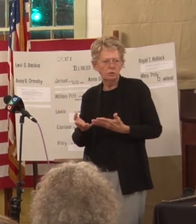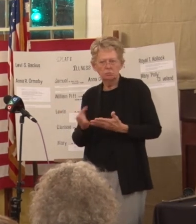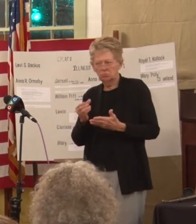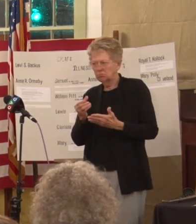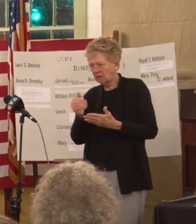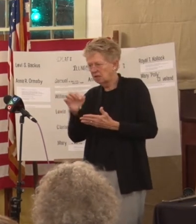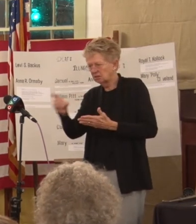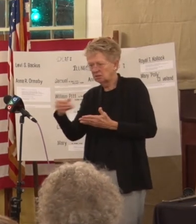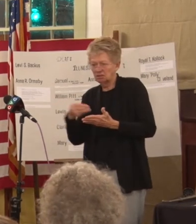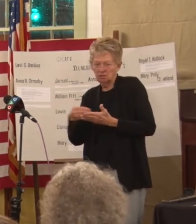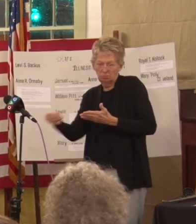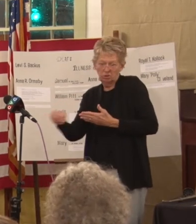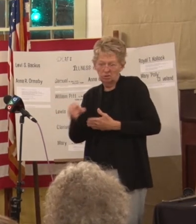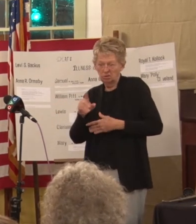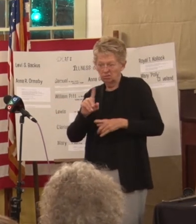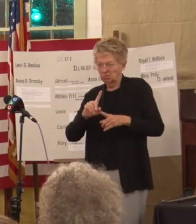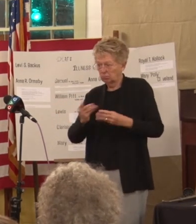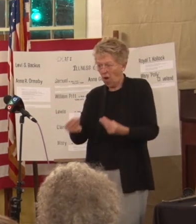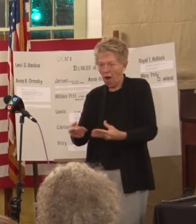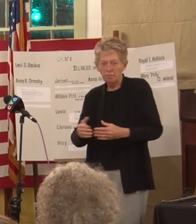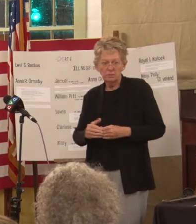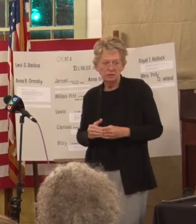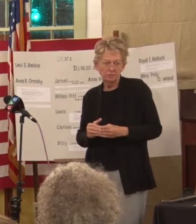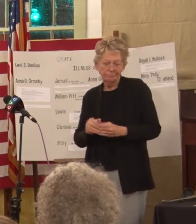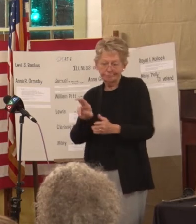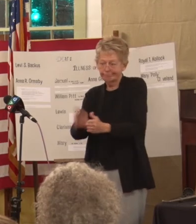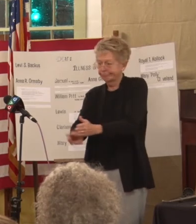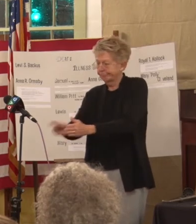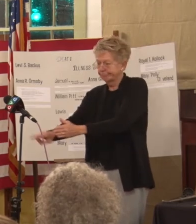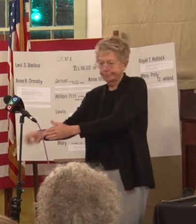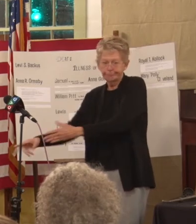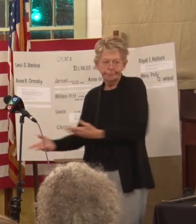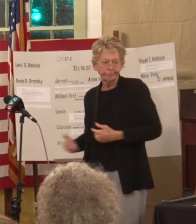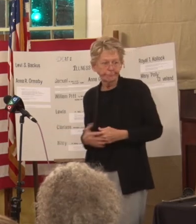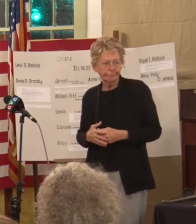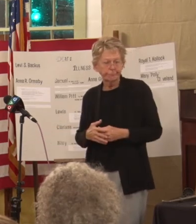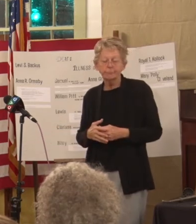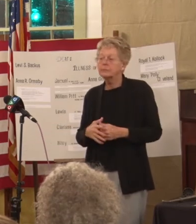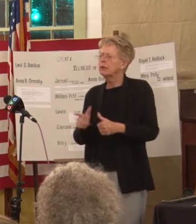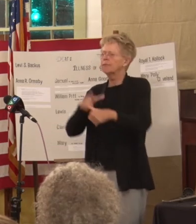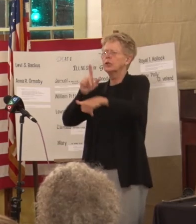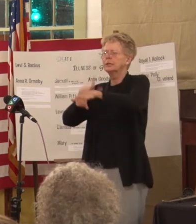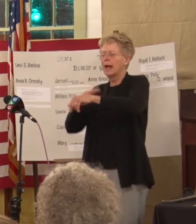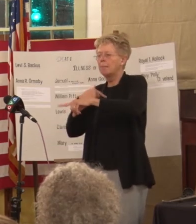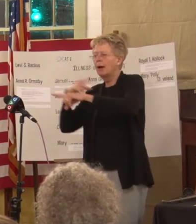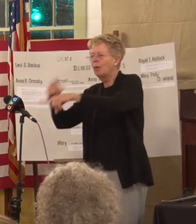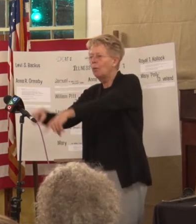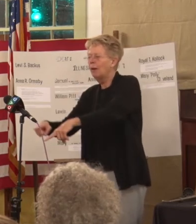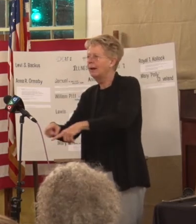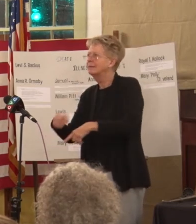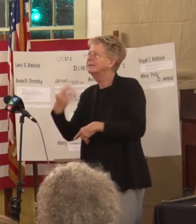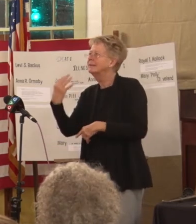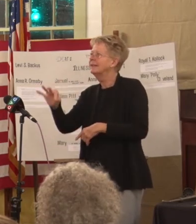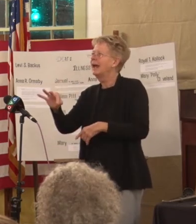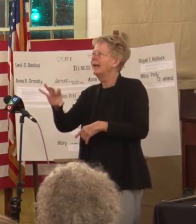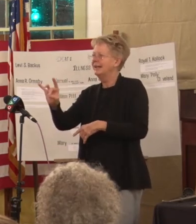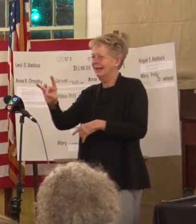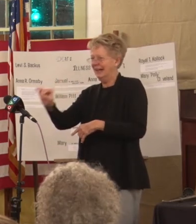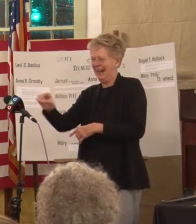blocks for them and so they're all and the first time I ever went there was in 1980 when I first arrived from